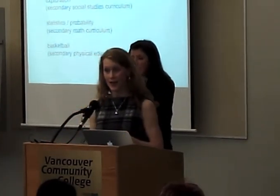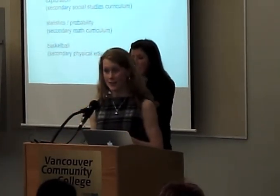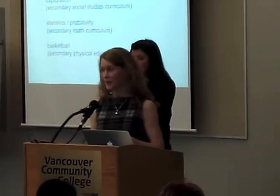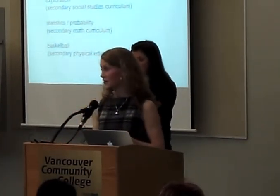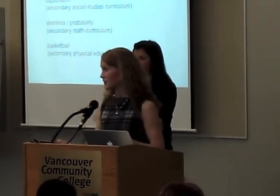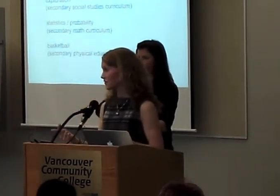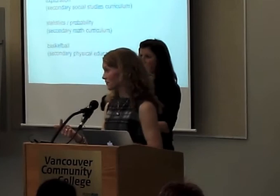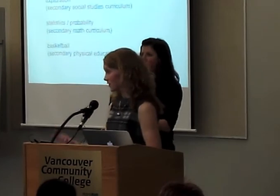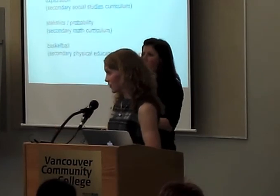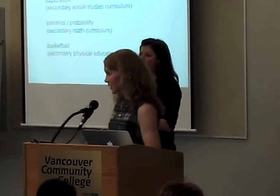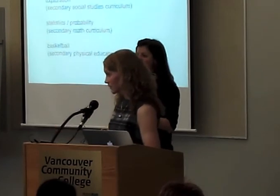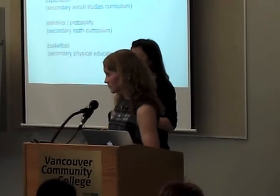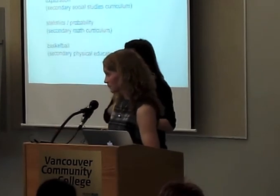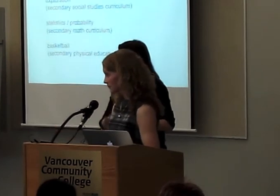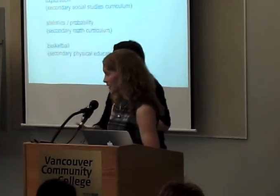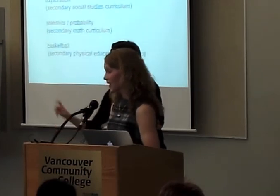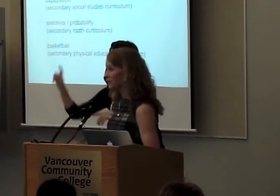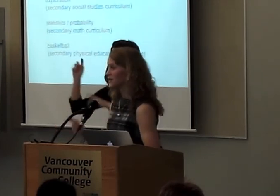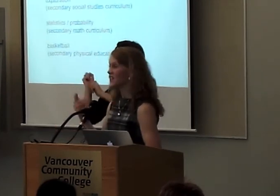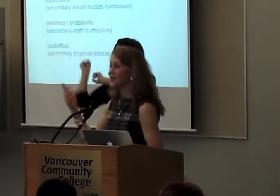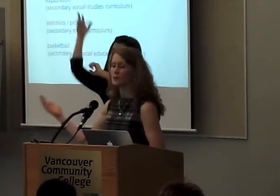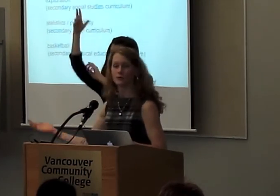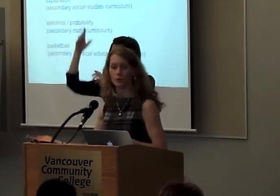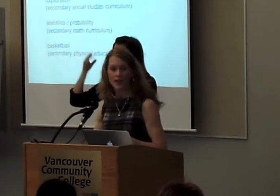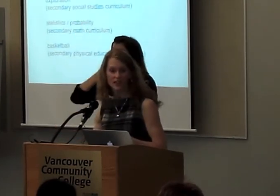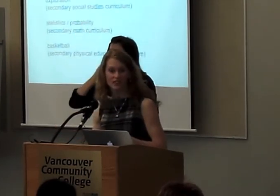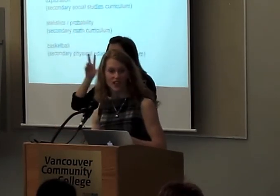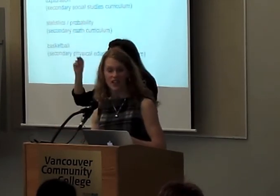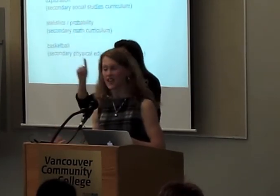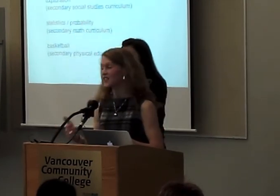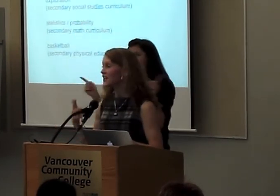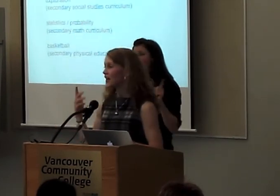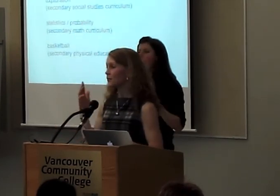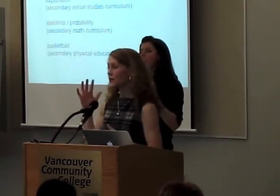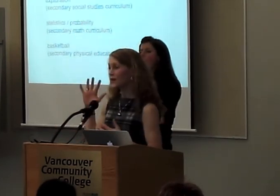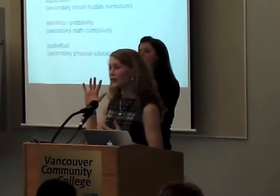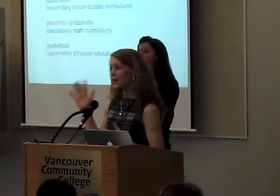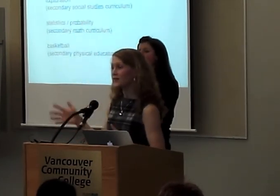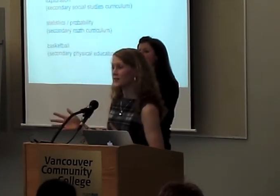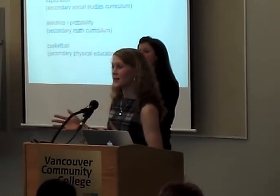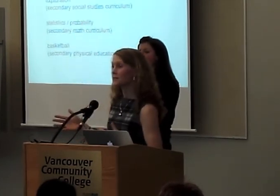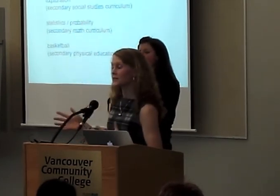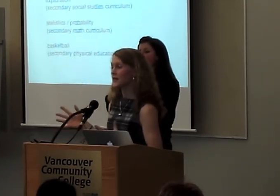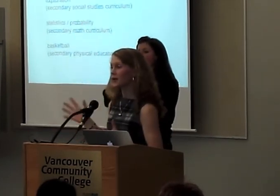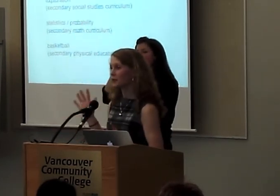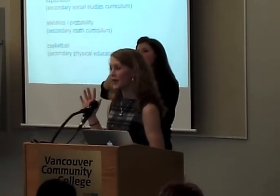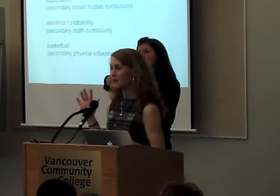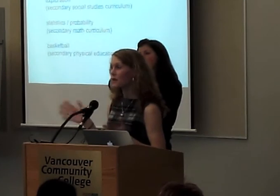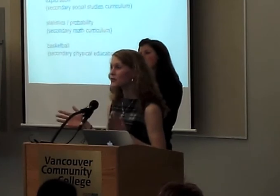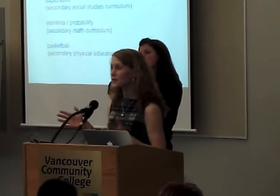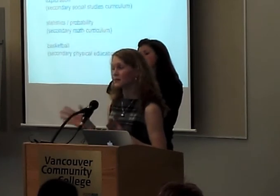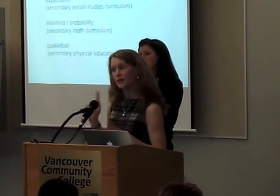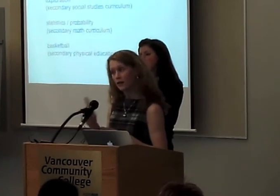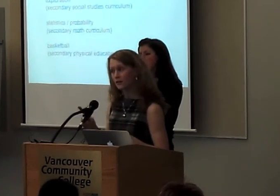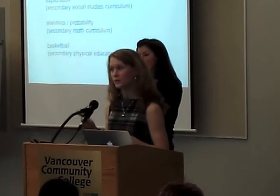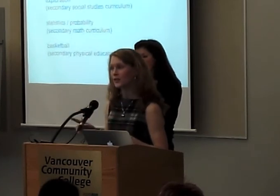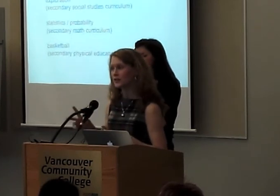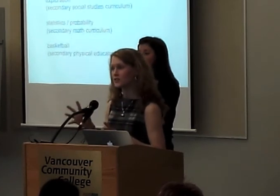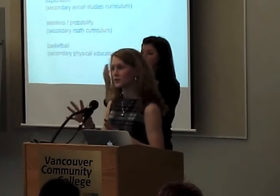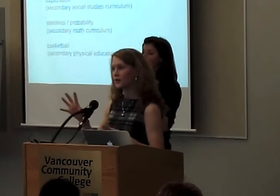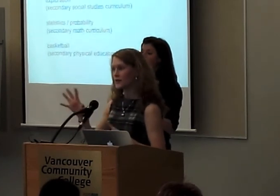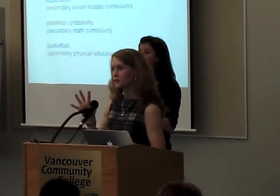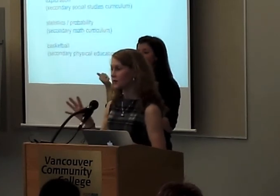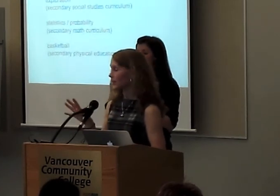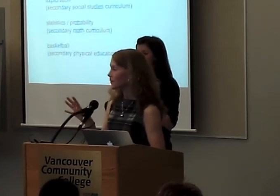about that aspect of the curriculum. And we did another one for weightlifting, and we, we have a lot of examples that apply mostly, but not